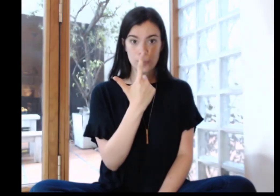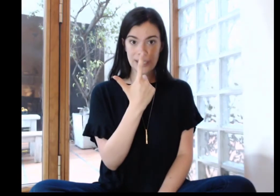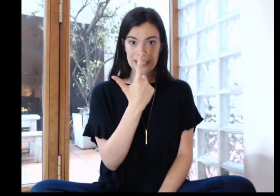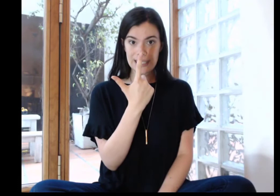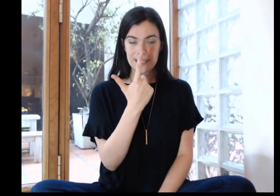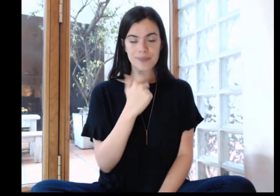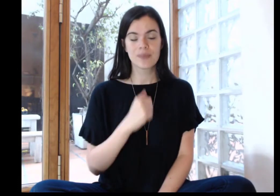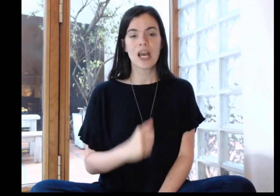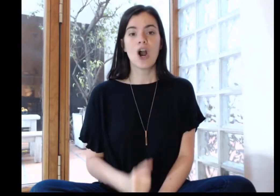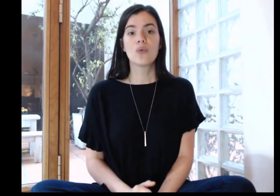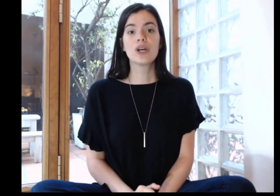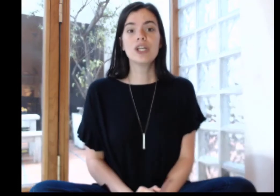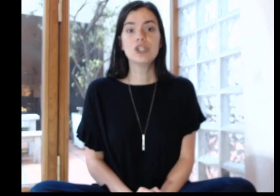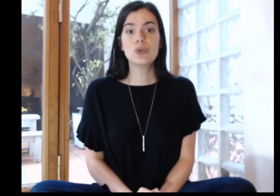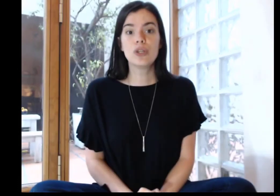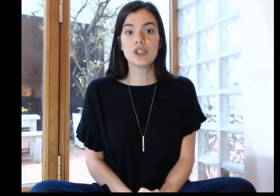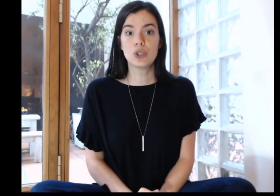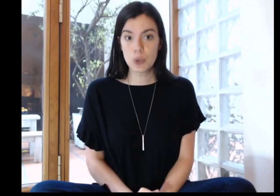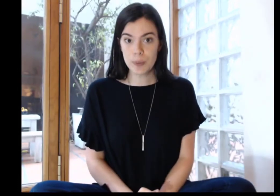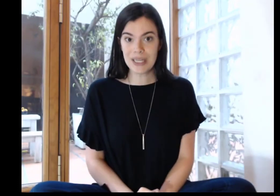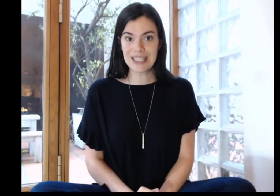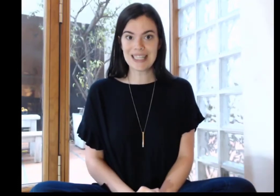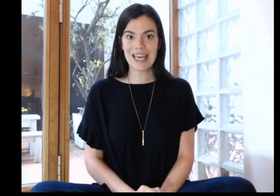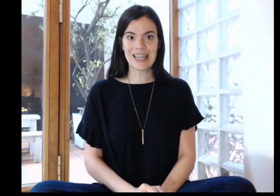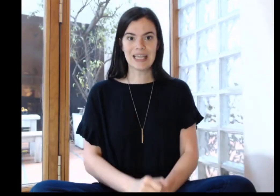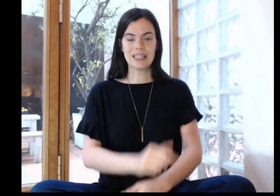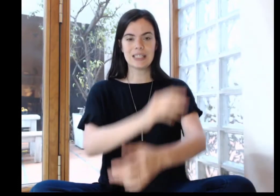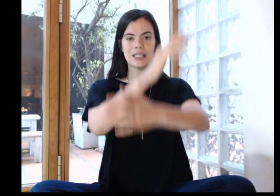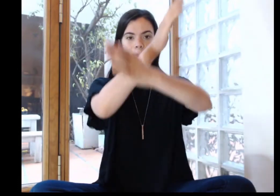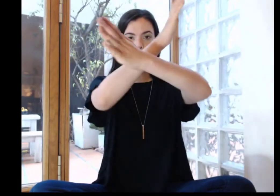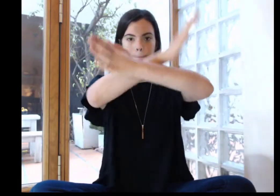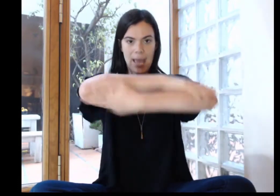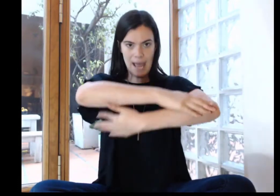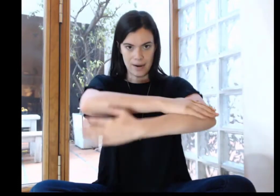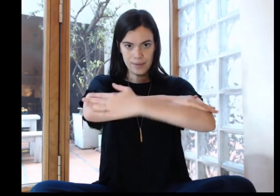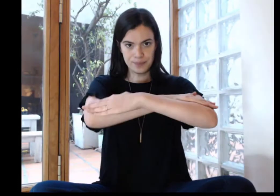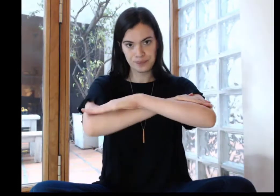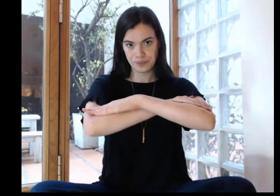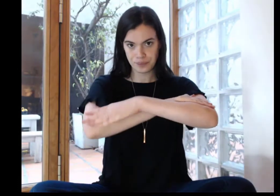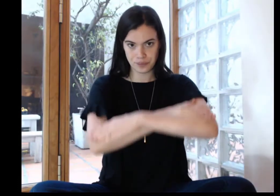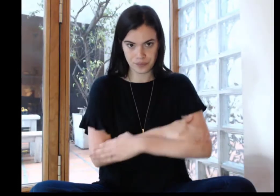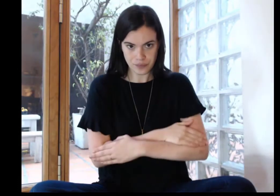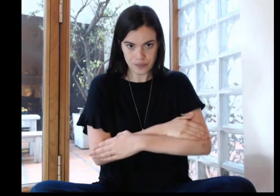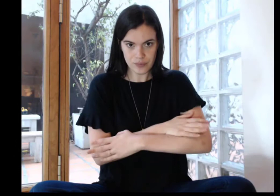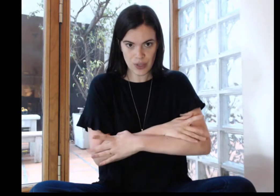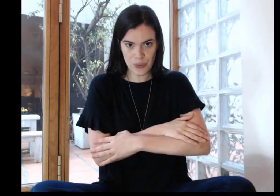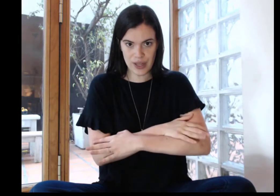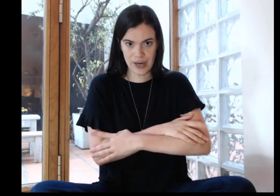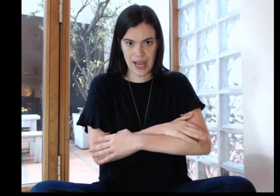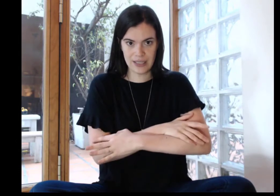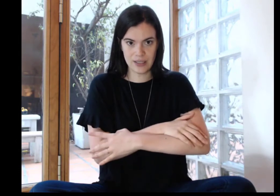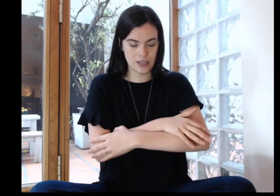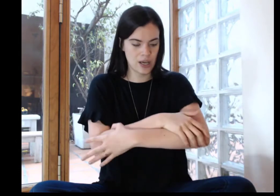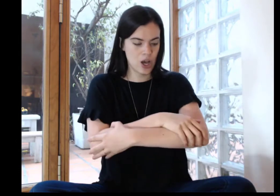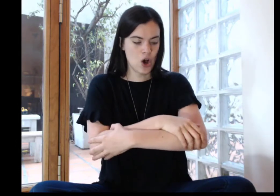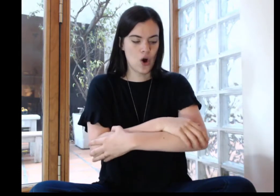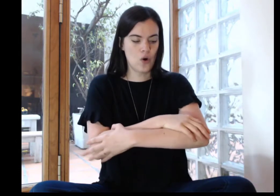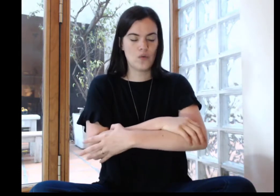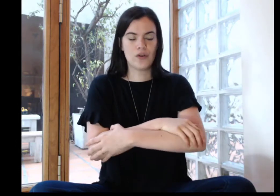beats we're gonna do the two beats like this pen with our hands over